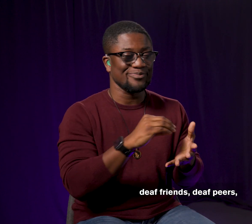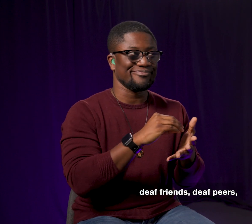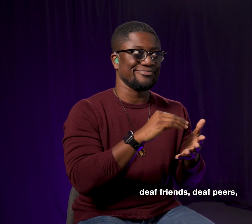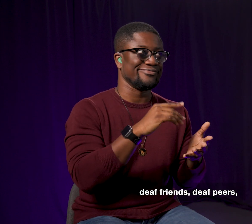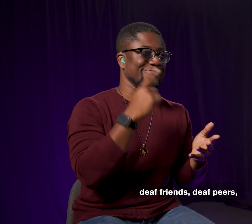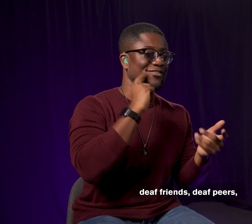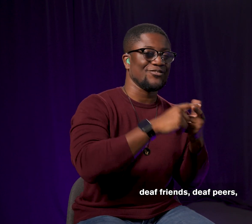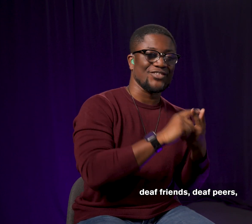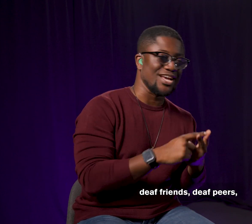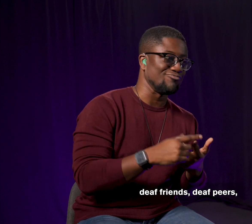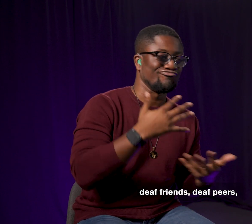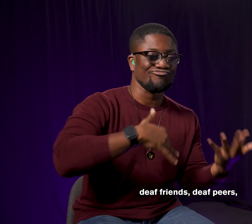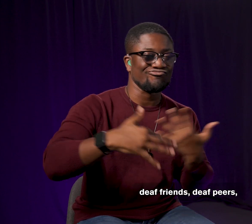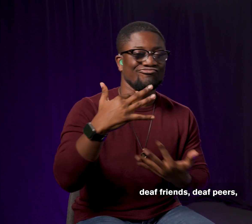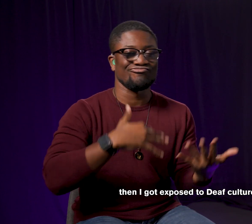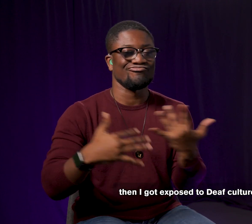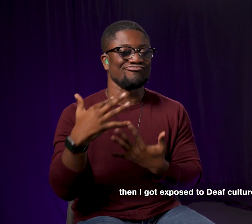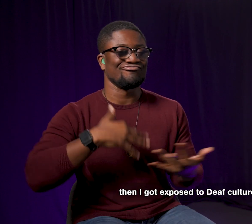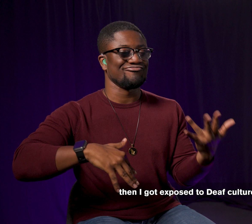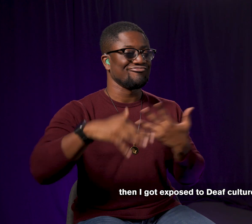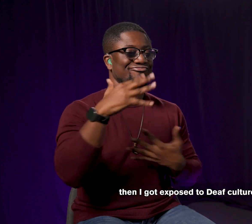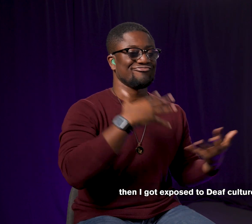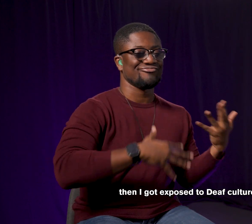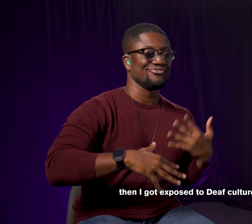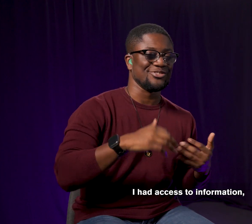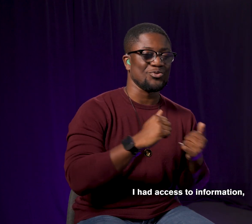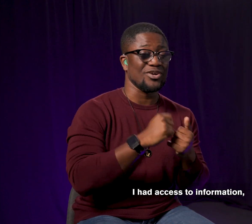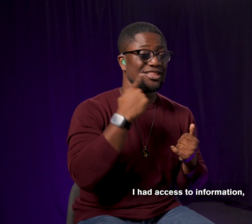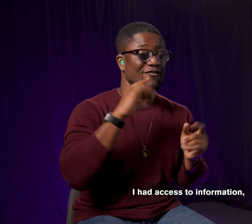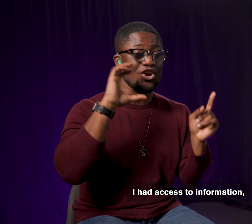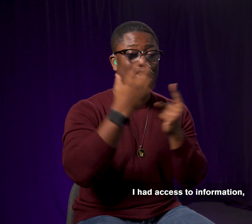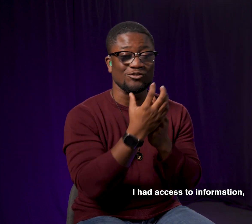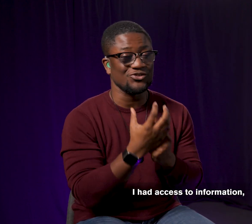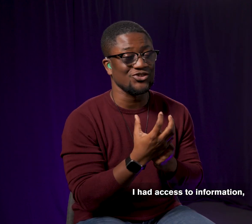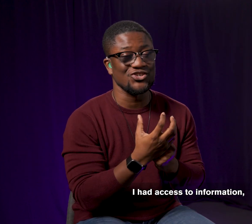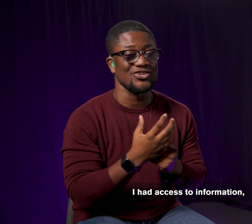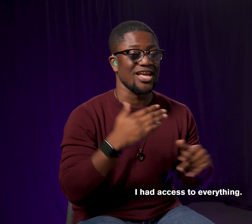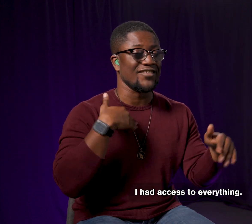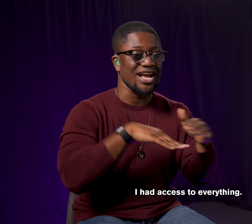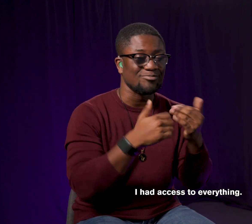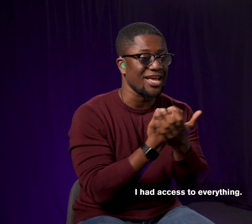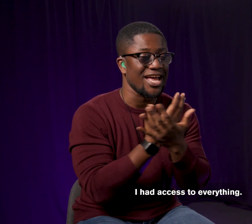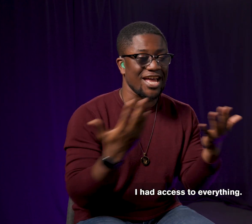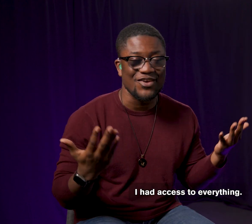friends, deaf peers. Then I got exposed to deaf culture. I had access to information. I had access to everything.